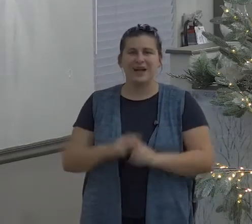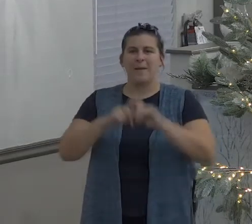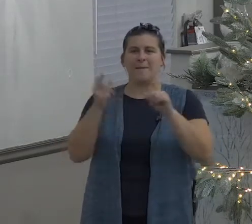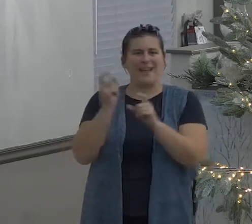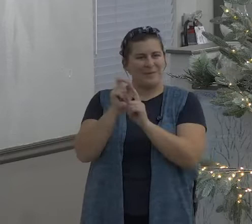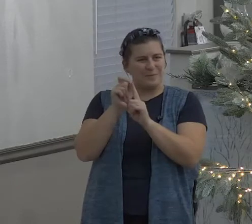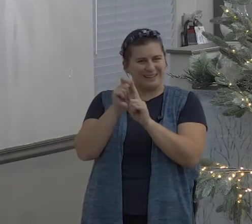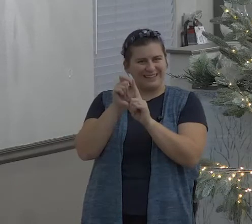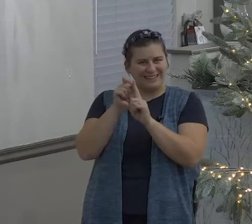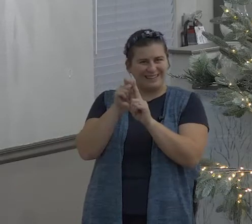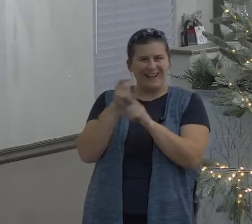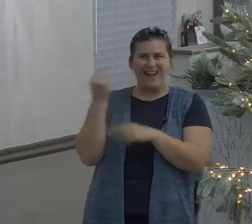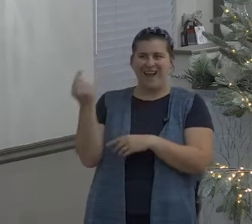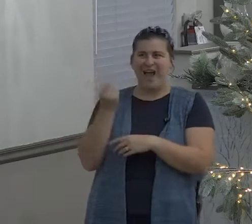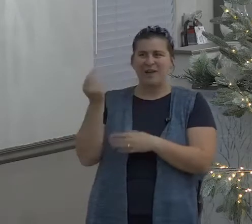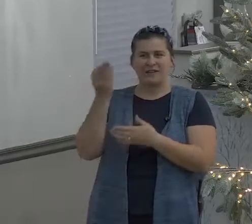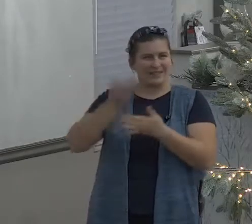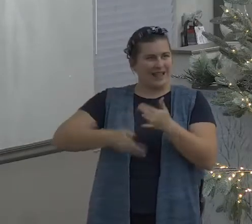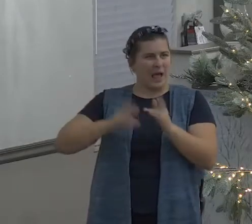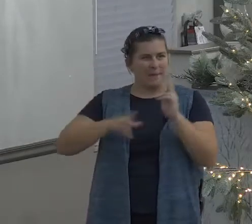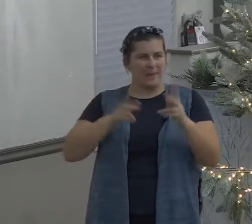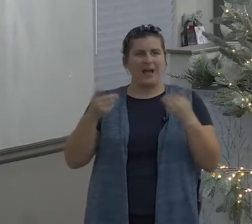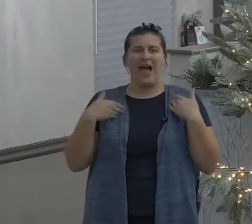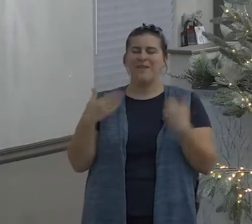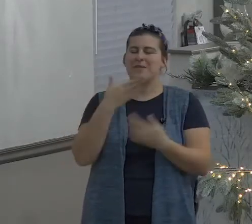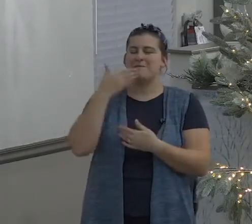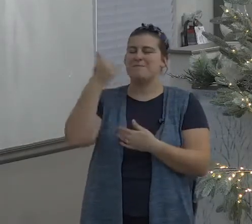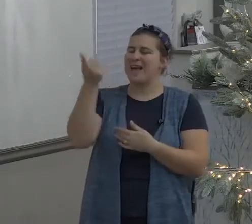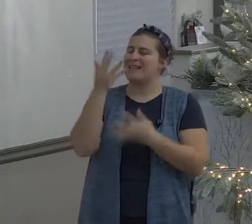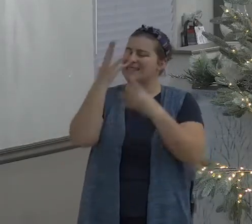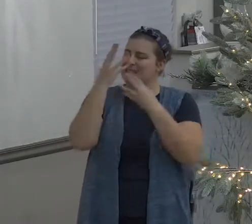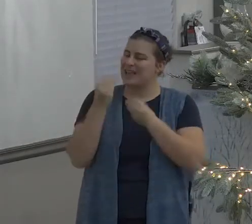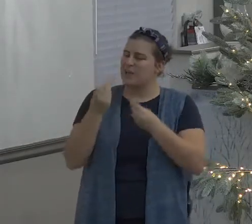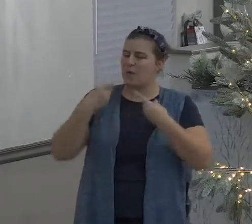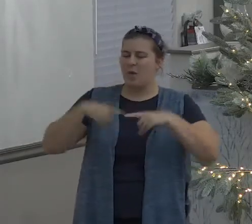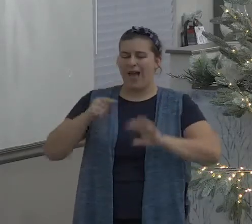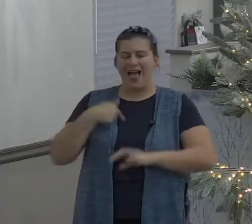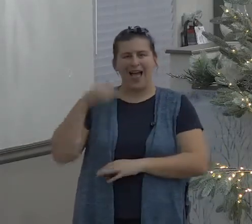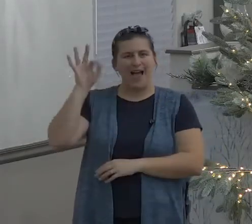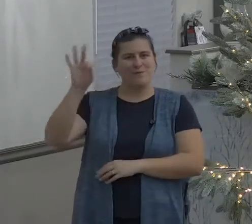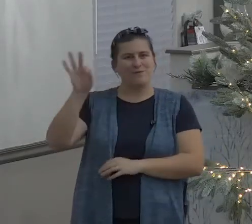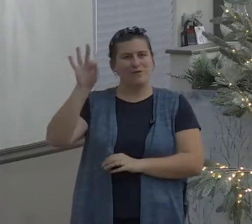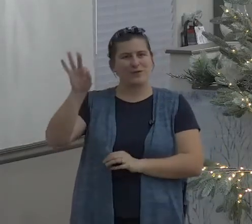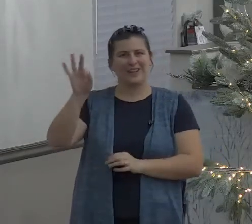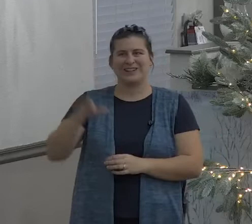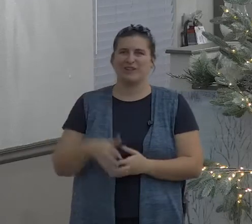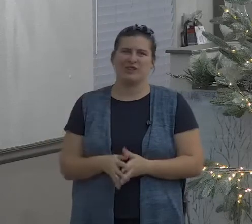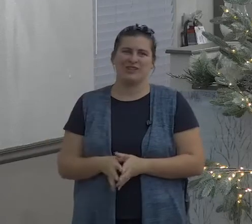I won't put recliners in this sanctuary for fear of what would happen